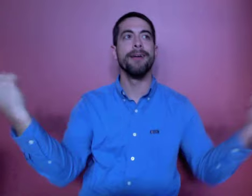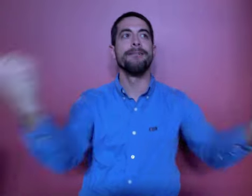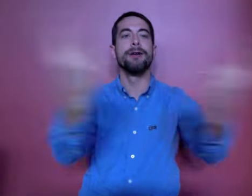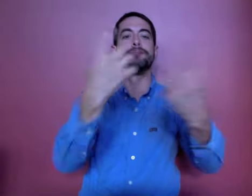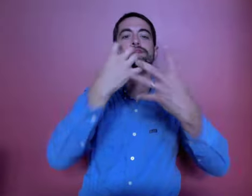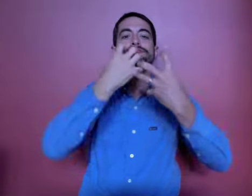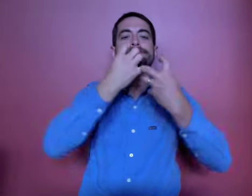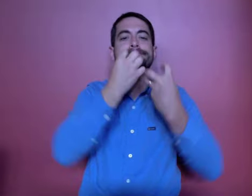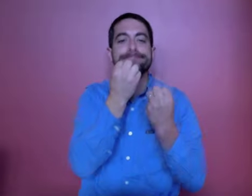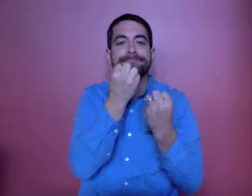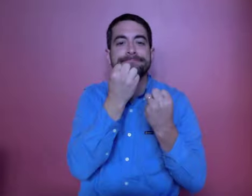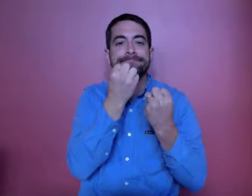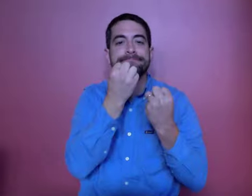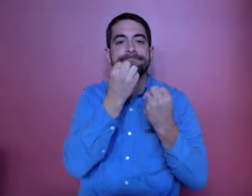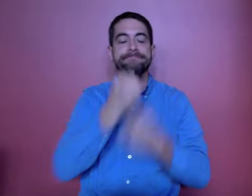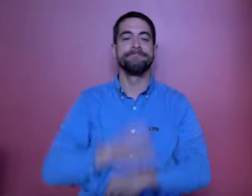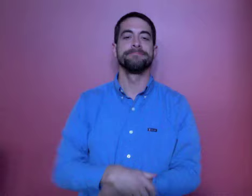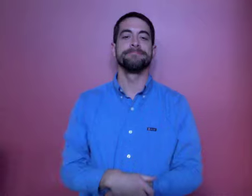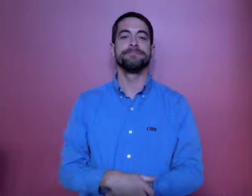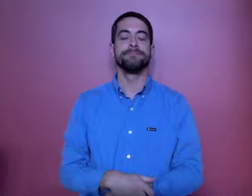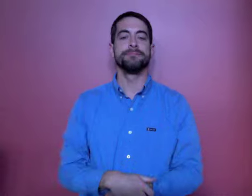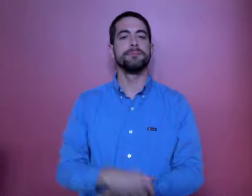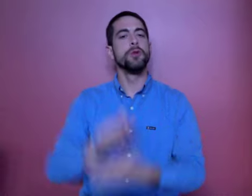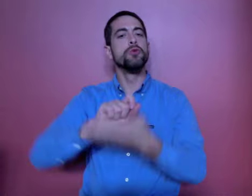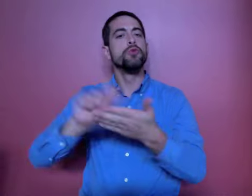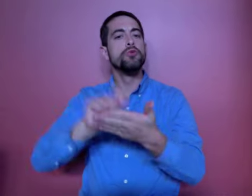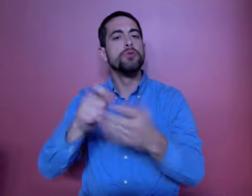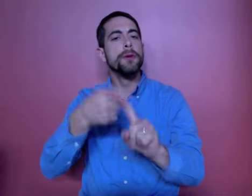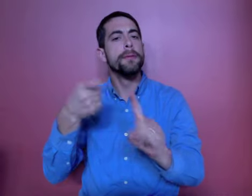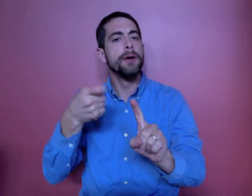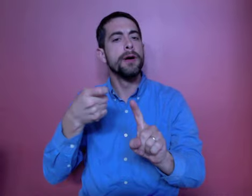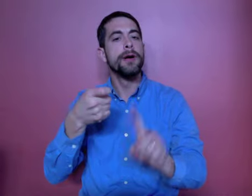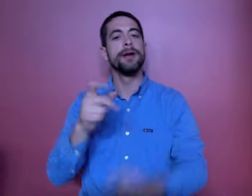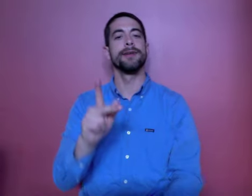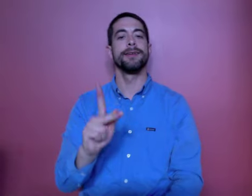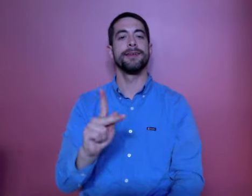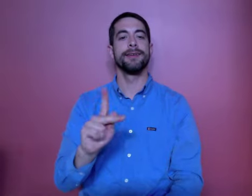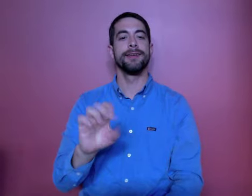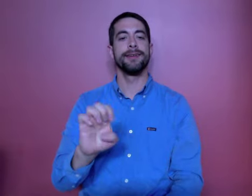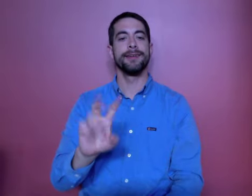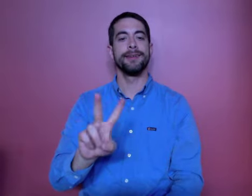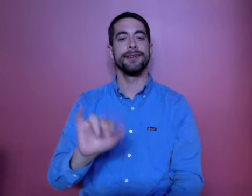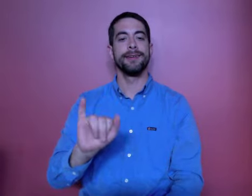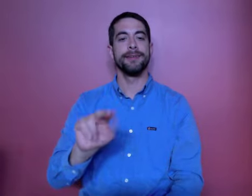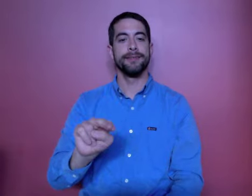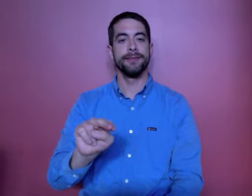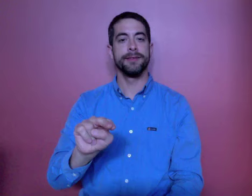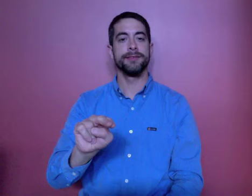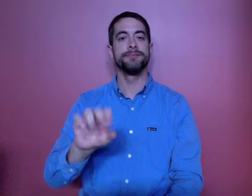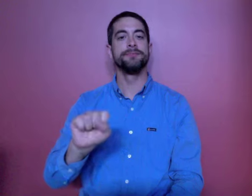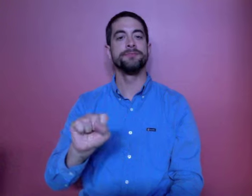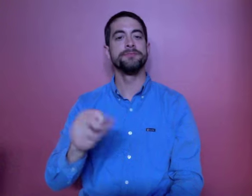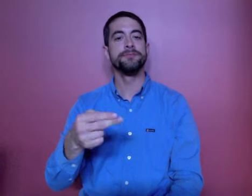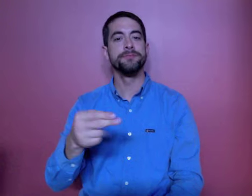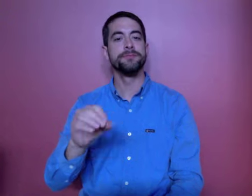one girl's dream is everyone's treasure the article was written by Kevin